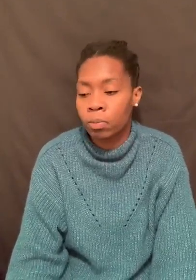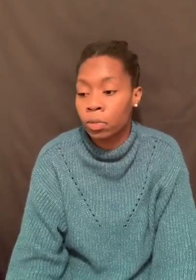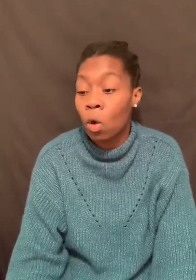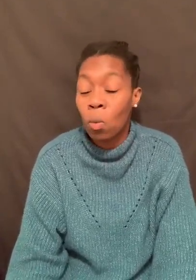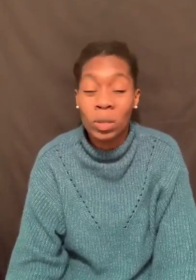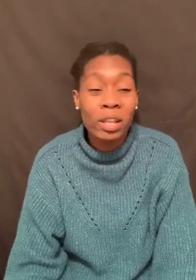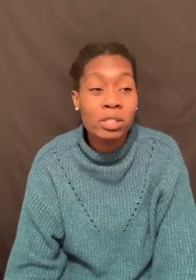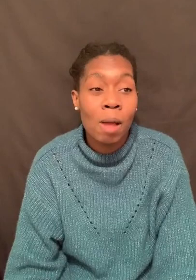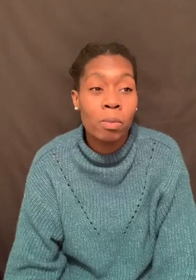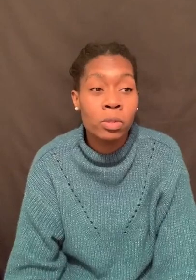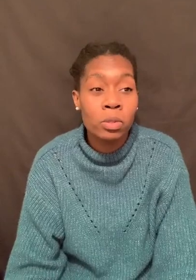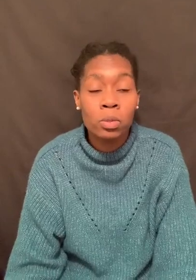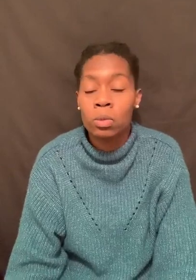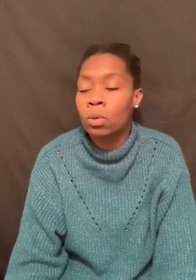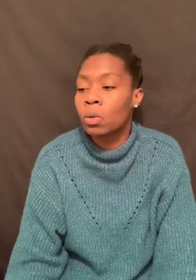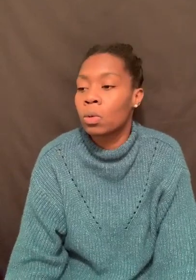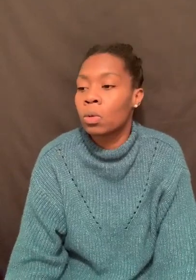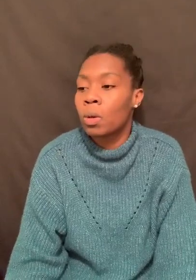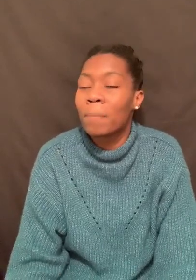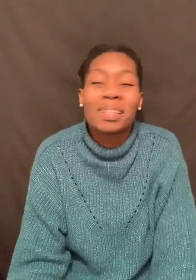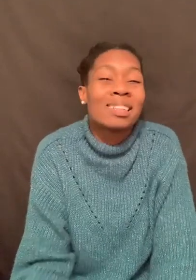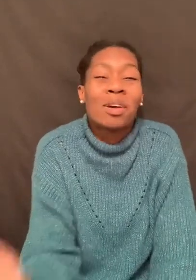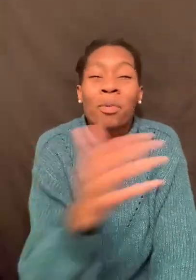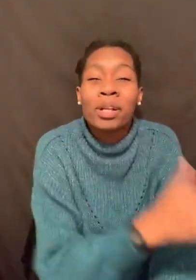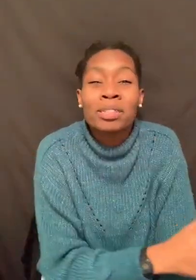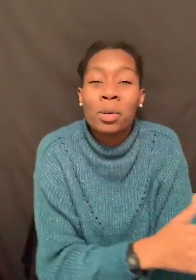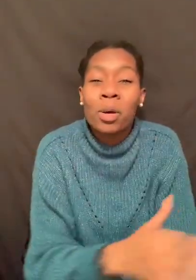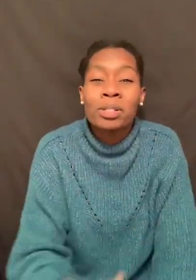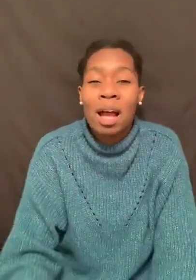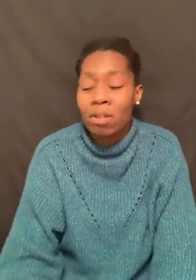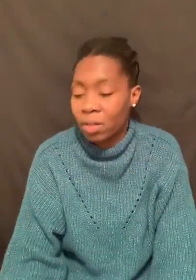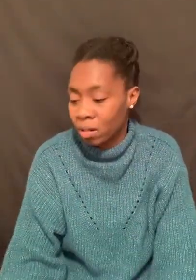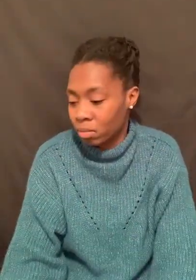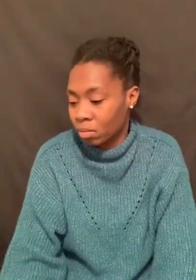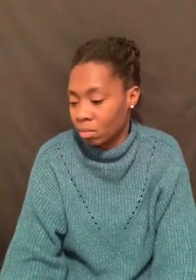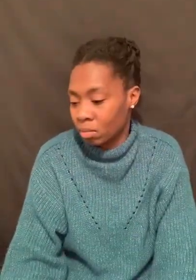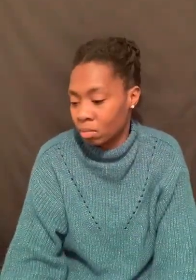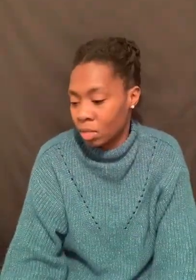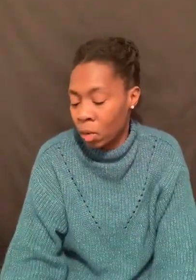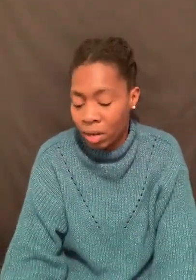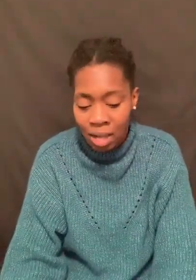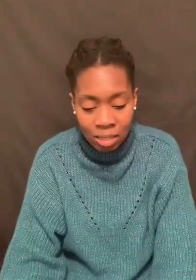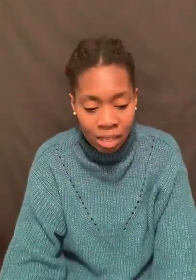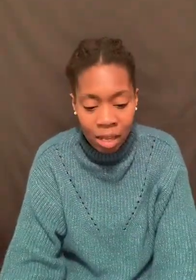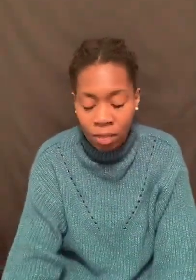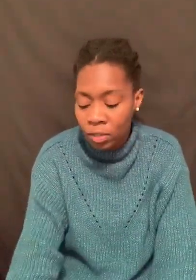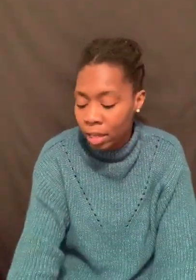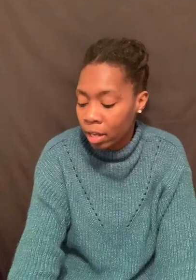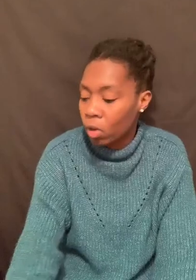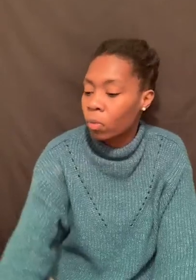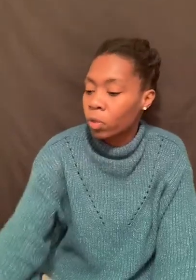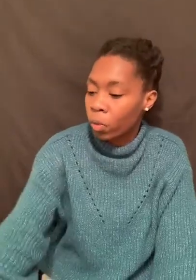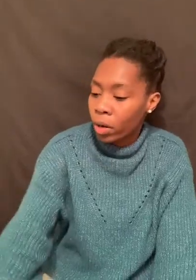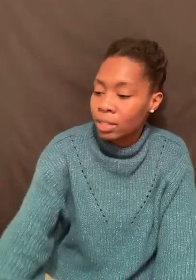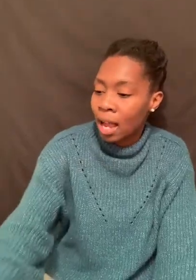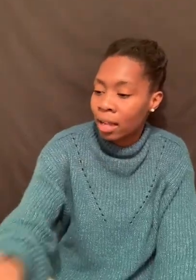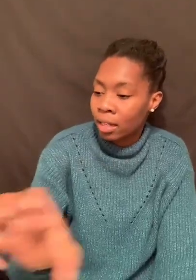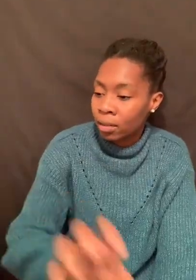Well, they used the Bible, too. They took words out of it. And where God said, yeah, you take the words out of